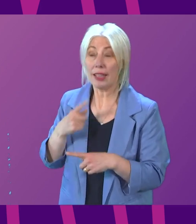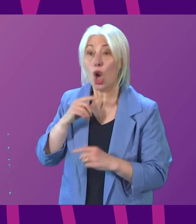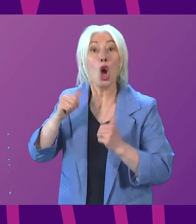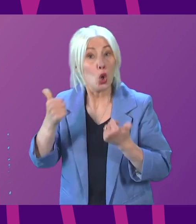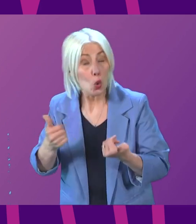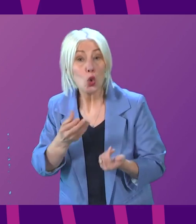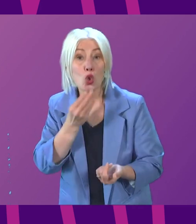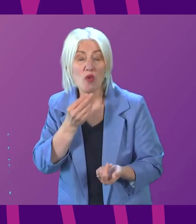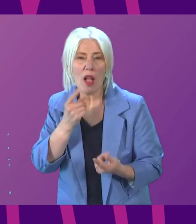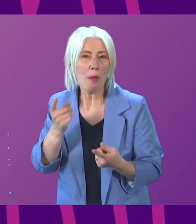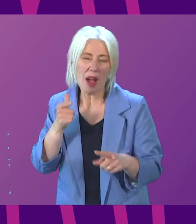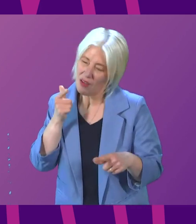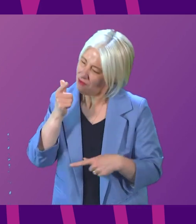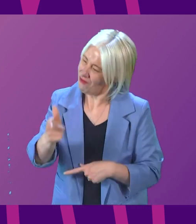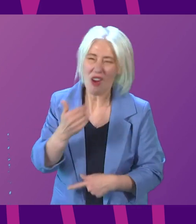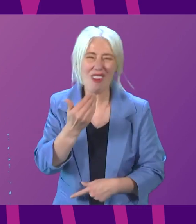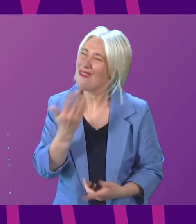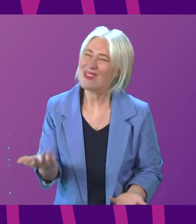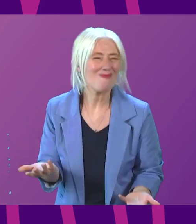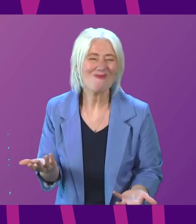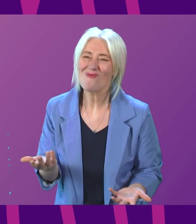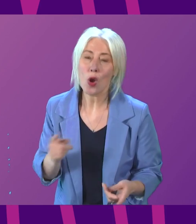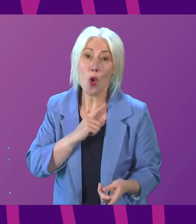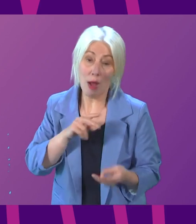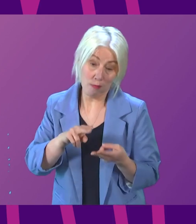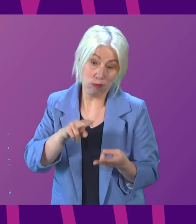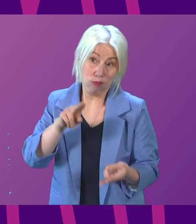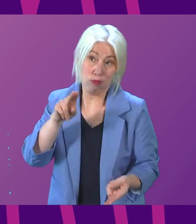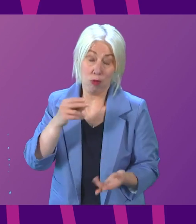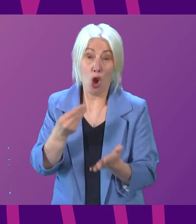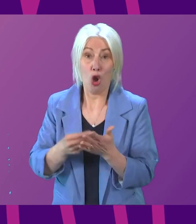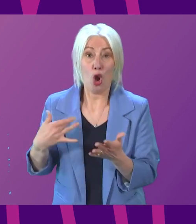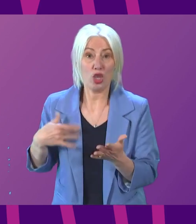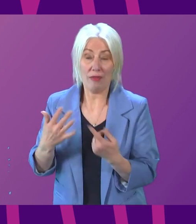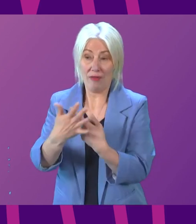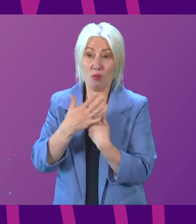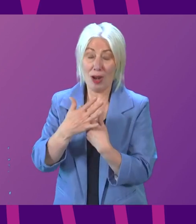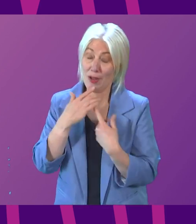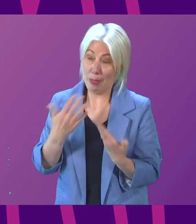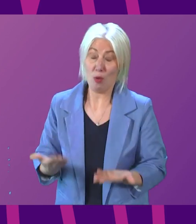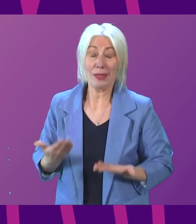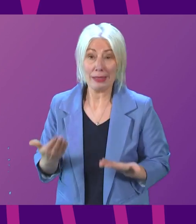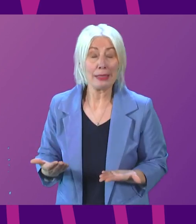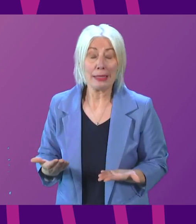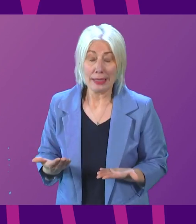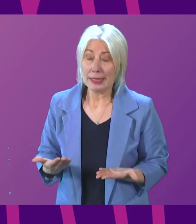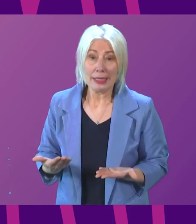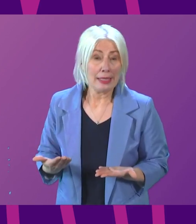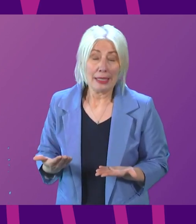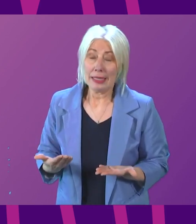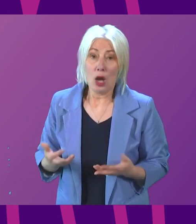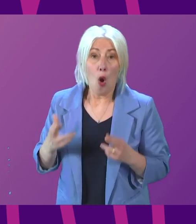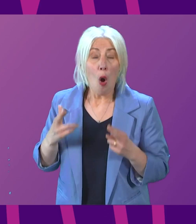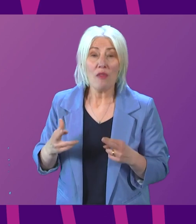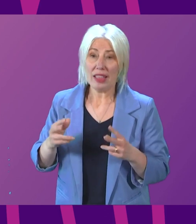go nearly far enough, given the inflationary cost of living pressures that people are facing right now. And I hope we